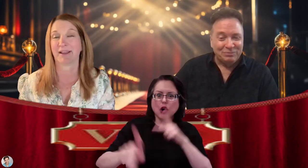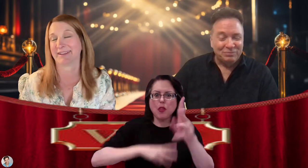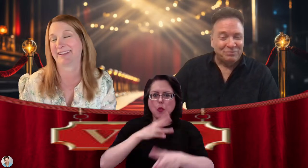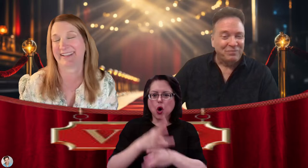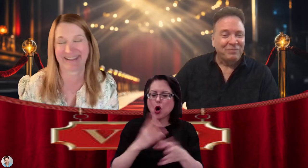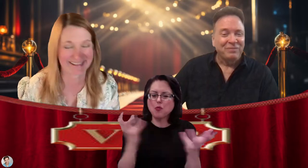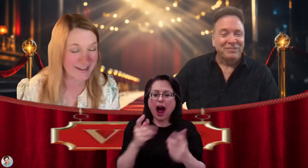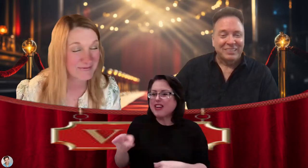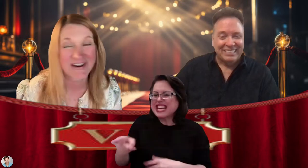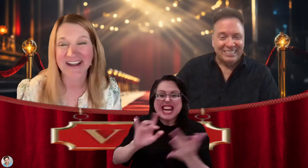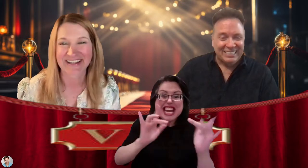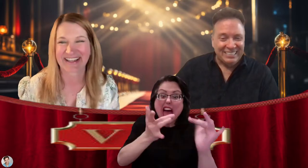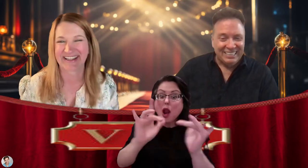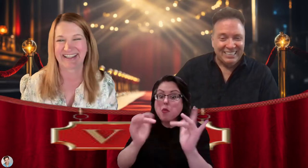like Bai can.